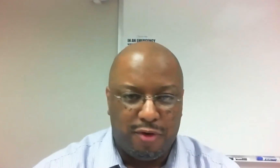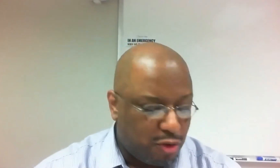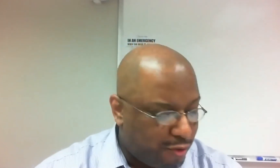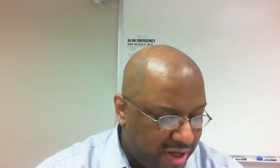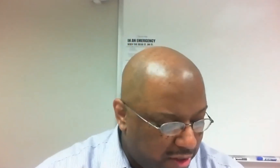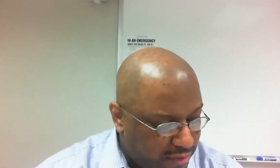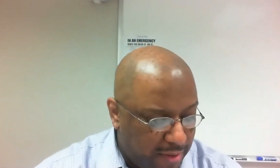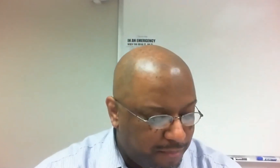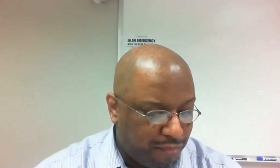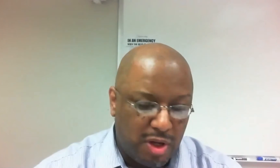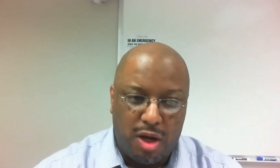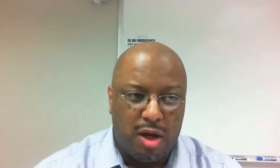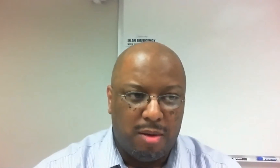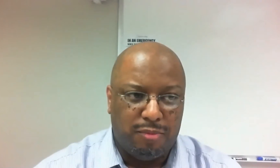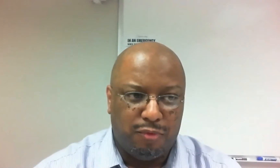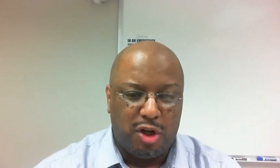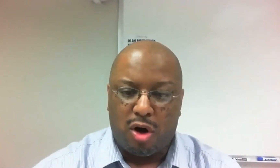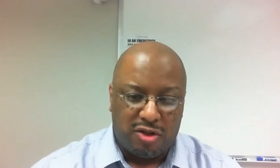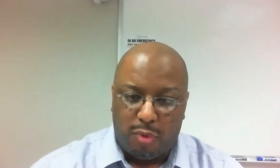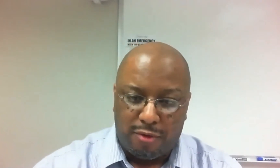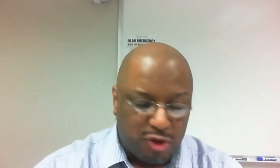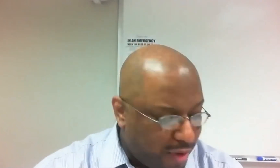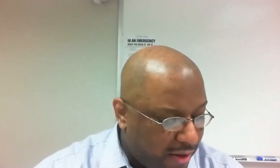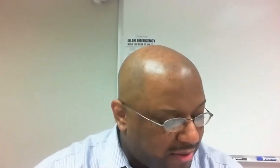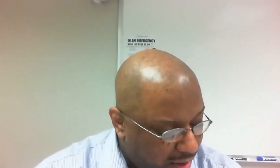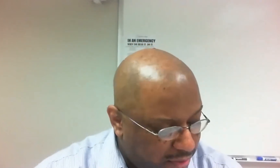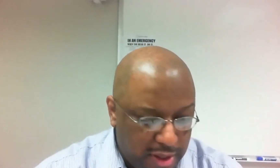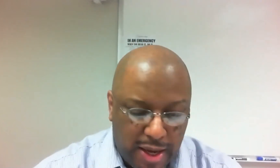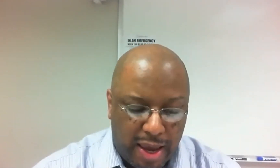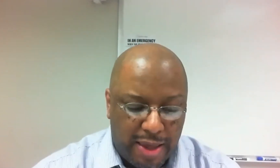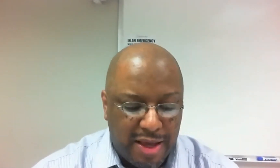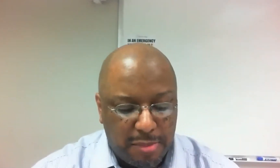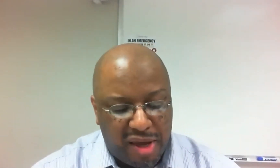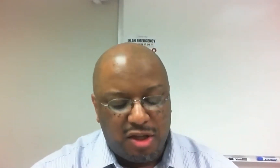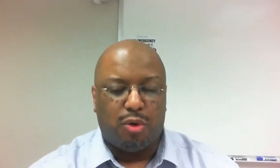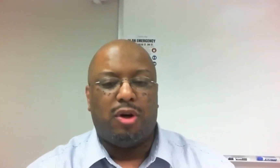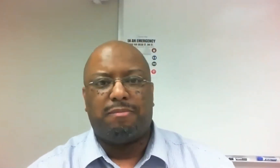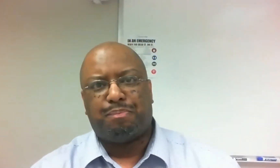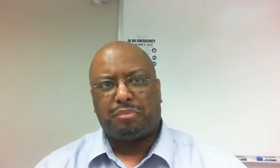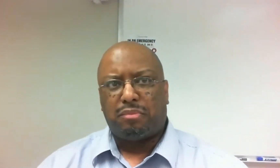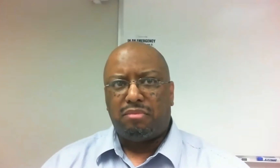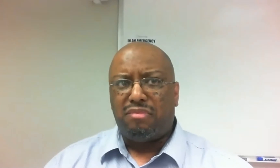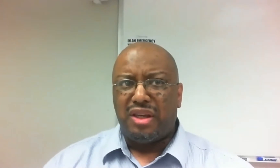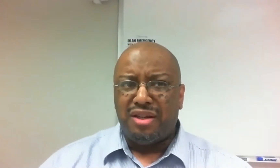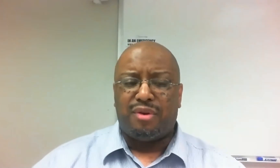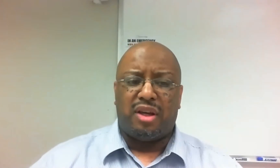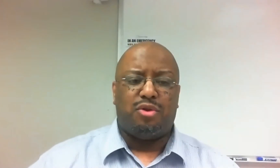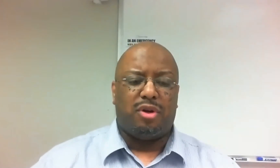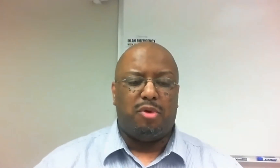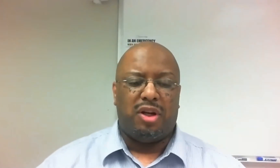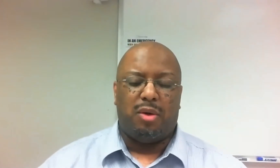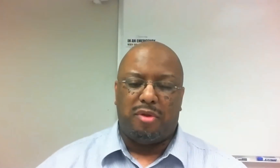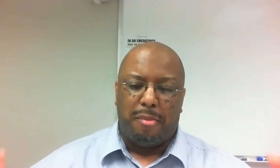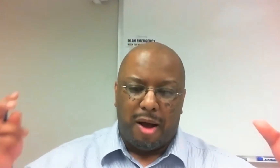the offender is already guilty, regardless of whether a trial is held. And that's based on entering